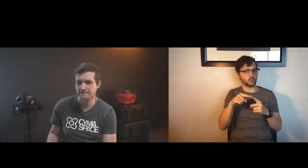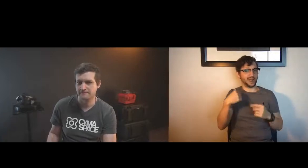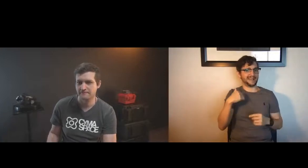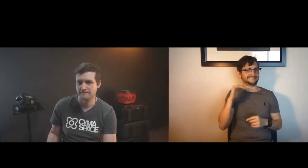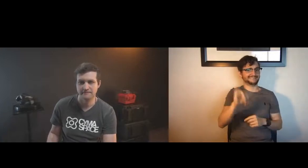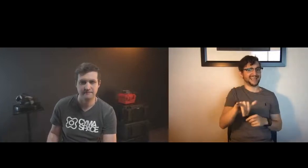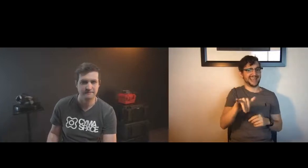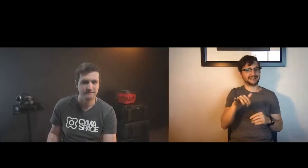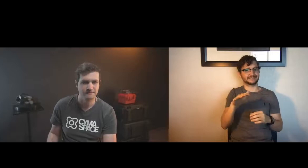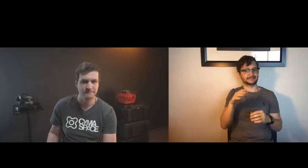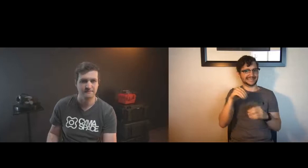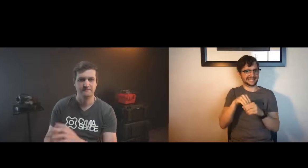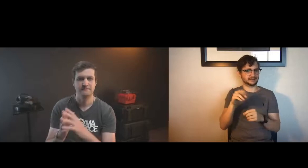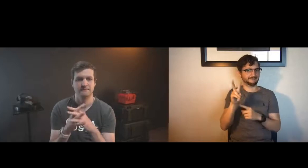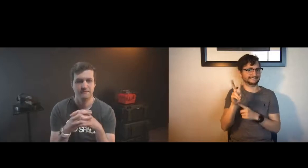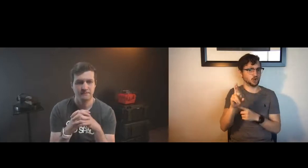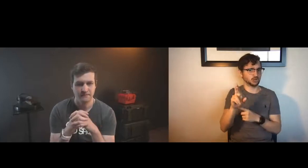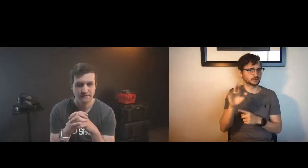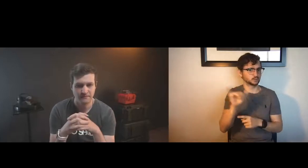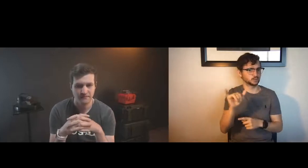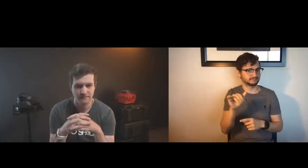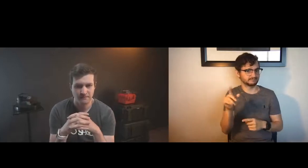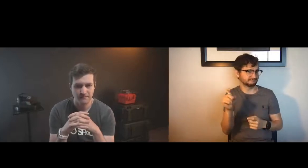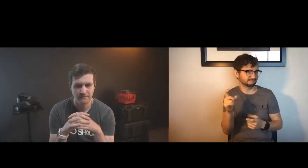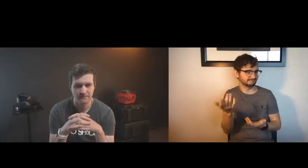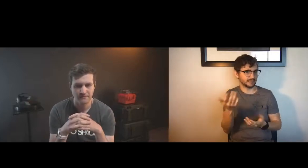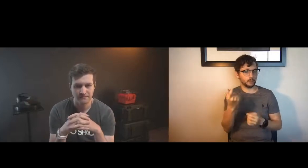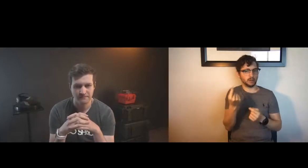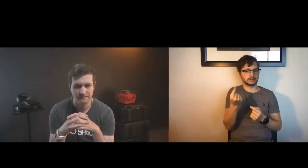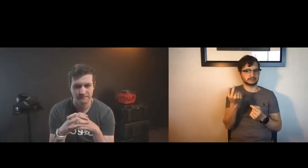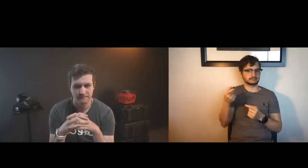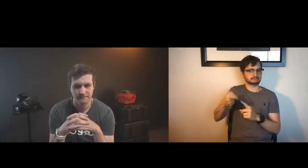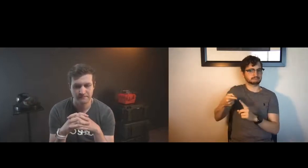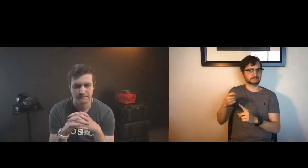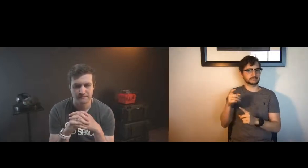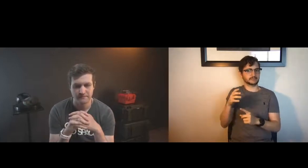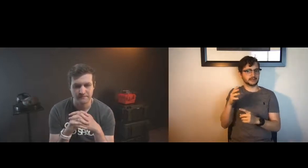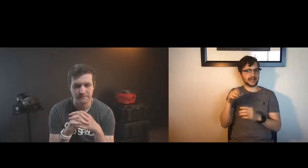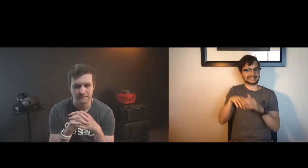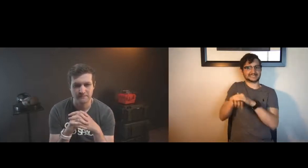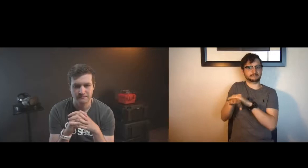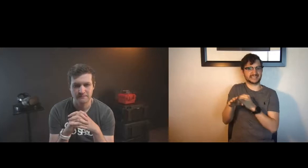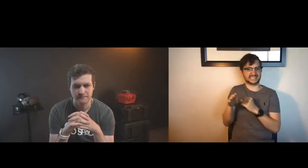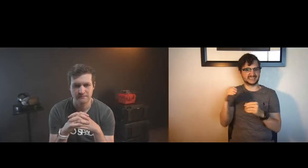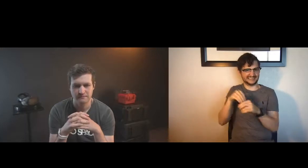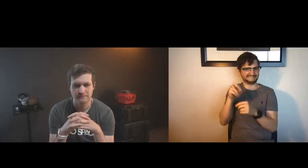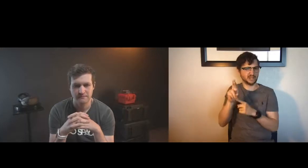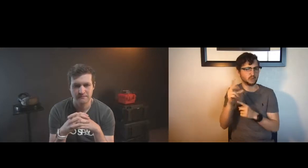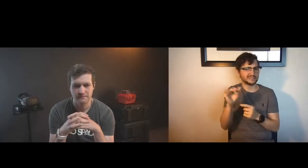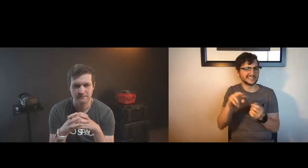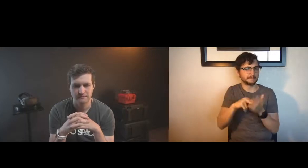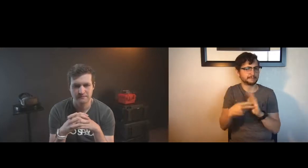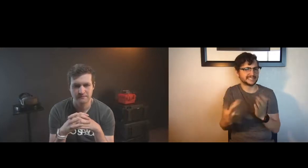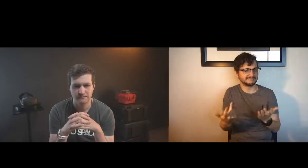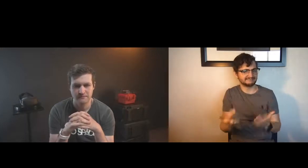me a little bit about why you felt it was important to have that kind of access in virtual reality what is it that's